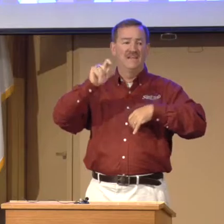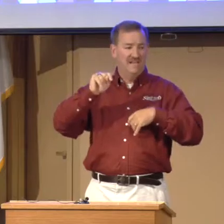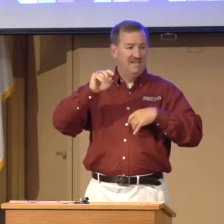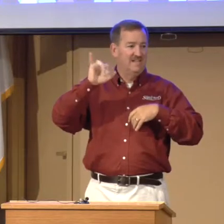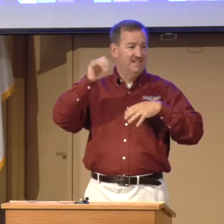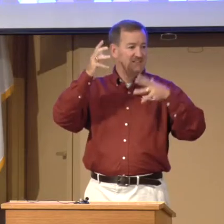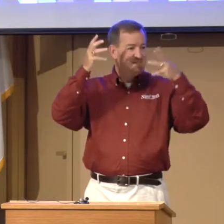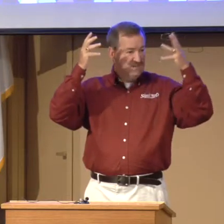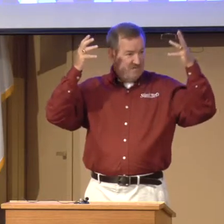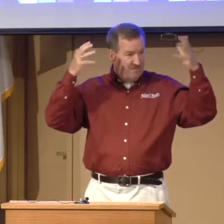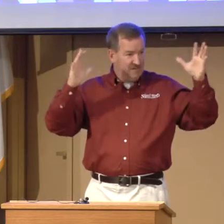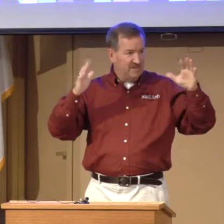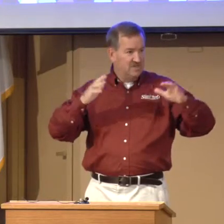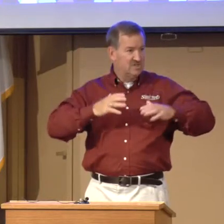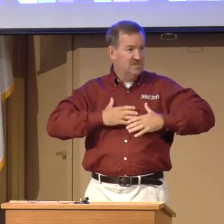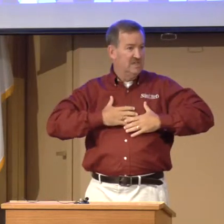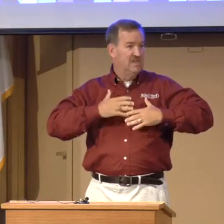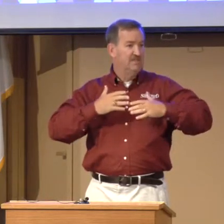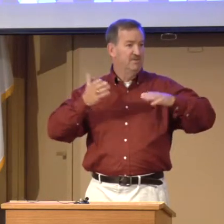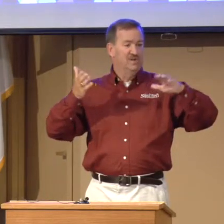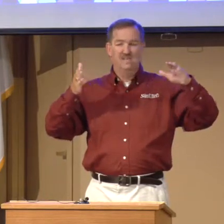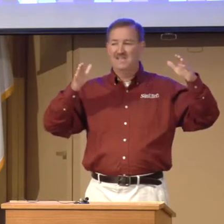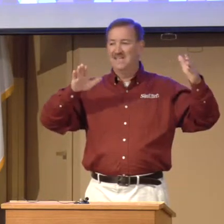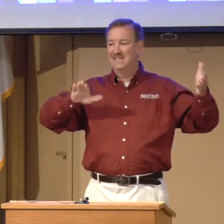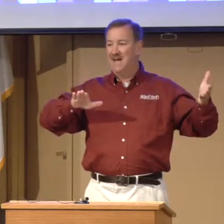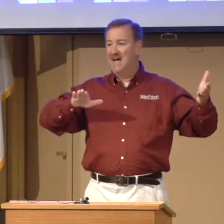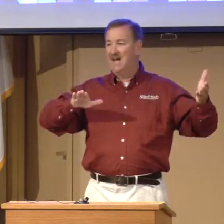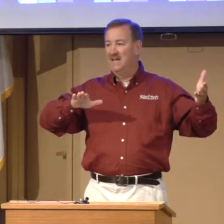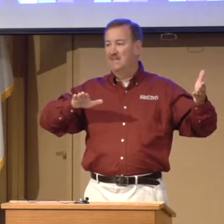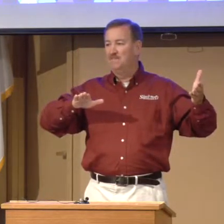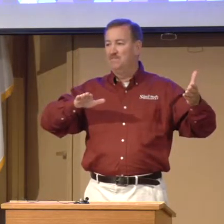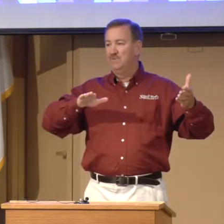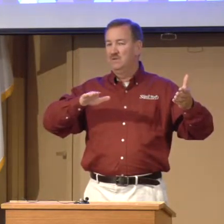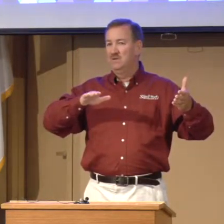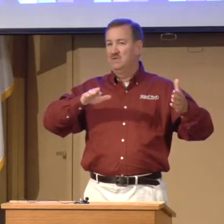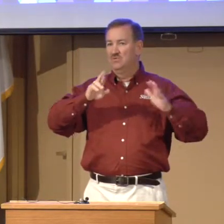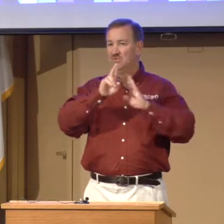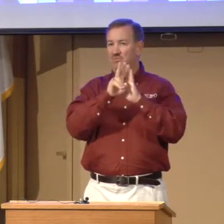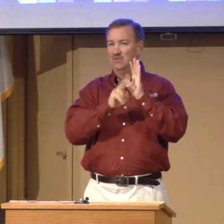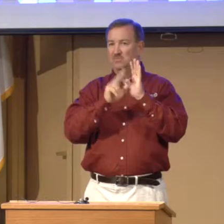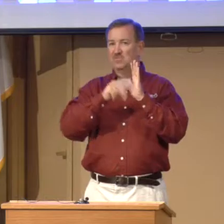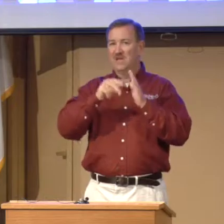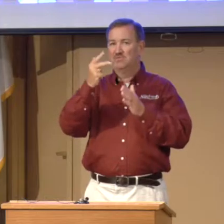it is finished. He breathed and died. Romans chapter